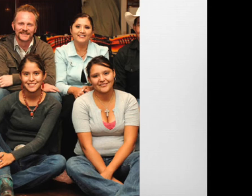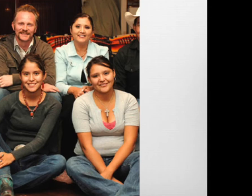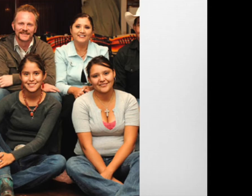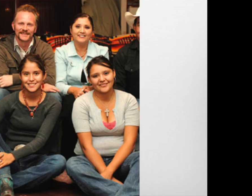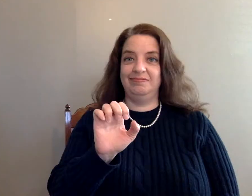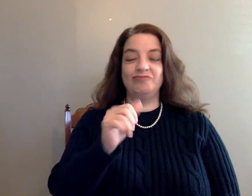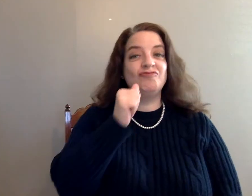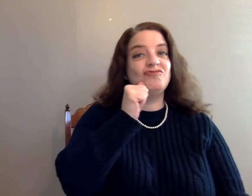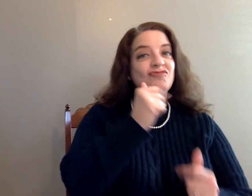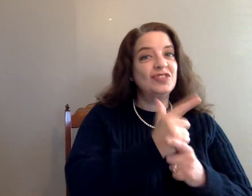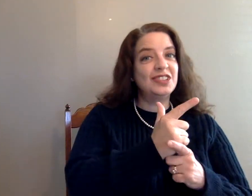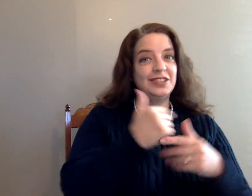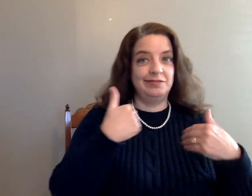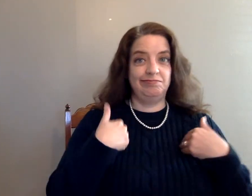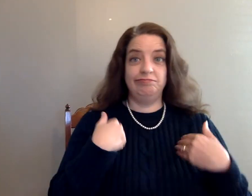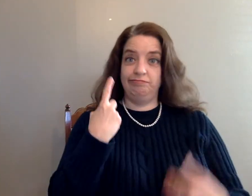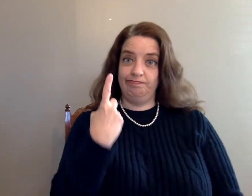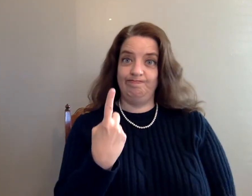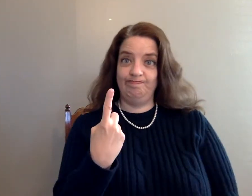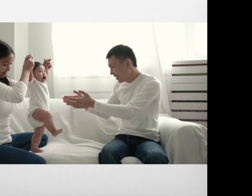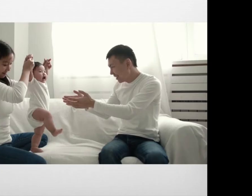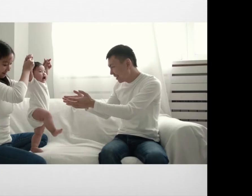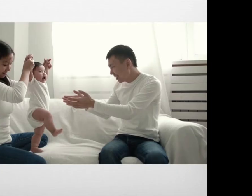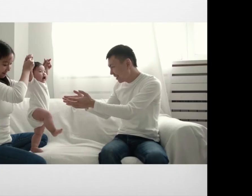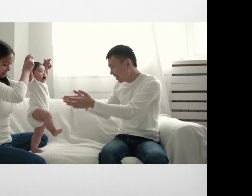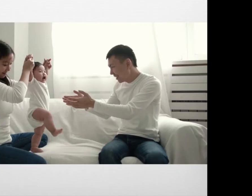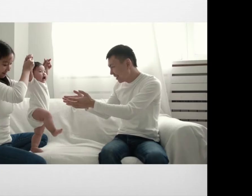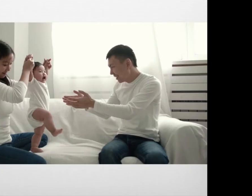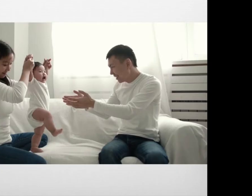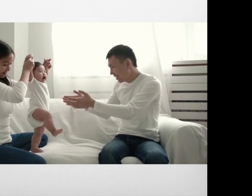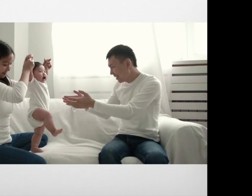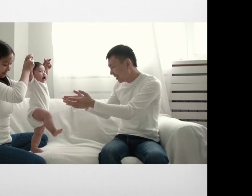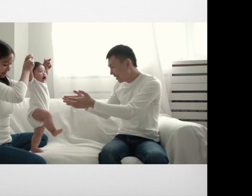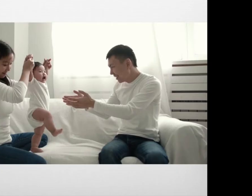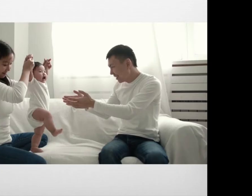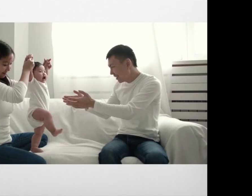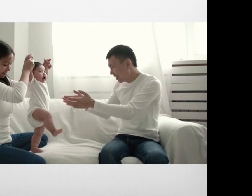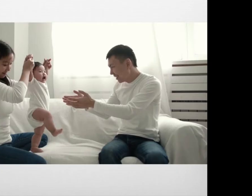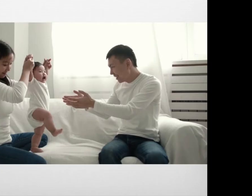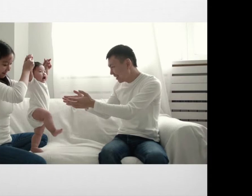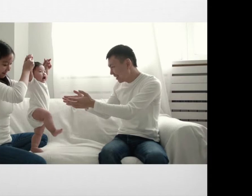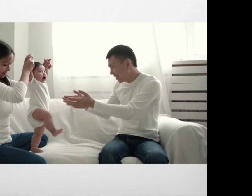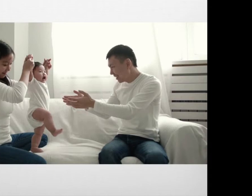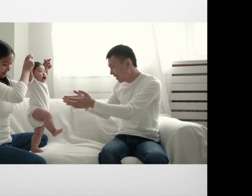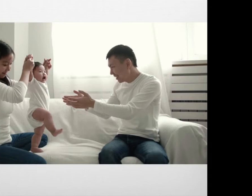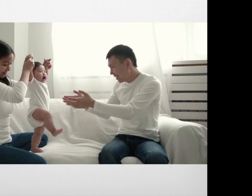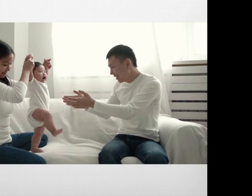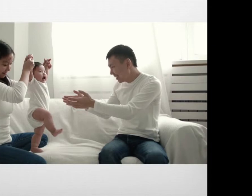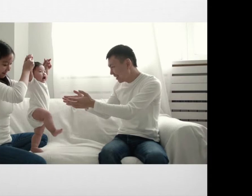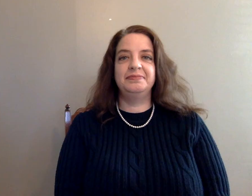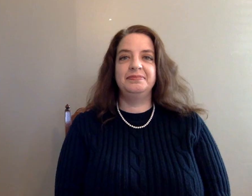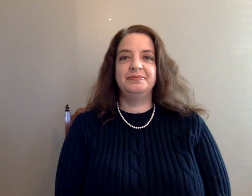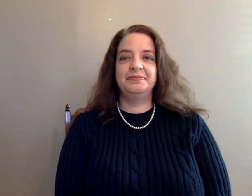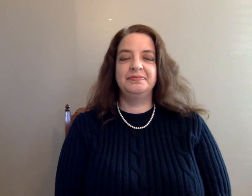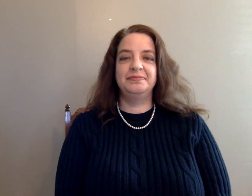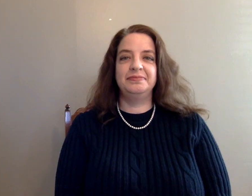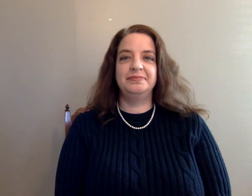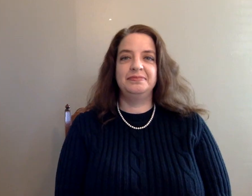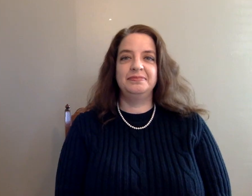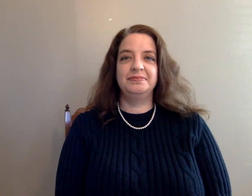signed it in that straightforward kind of manner. But when I introduced you to little Yoko, I wanted to emphasize the fact that she was an only